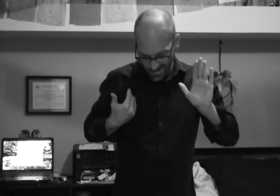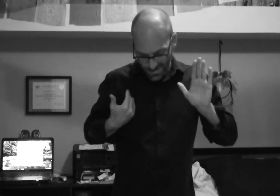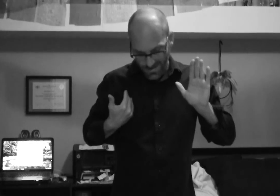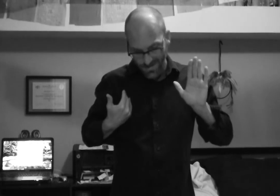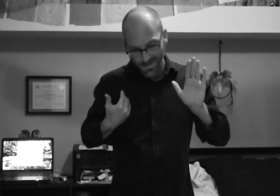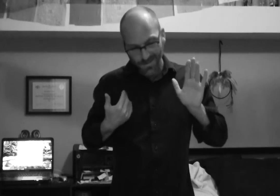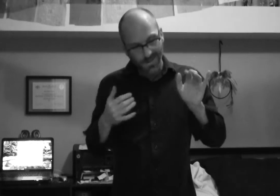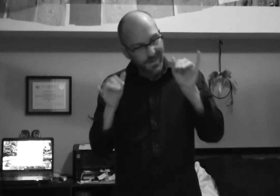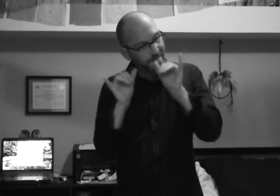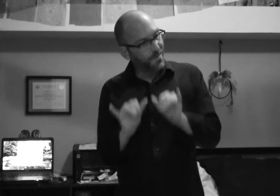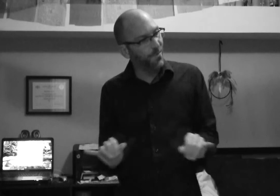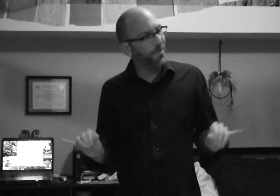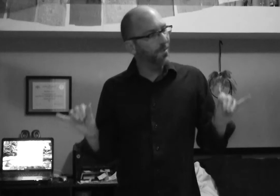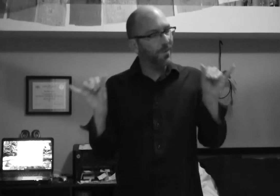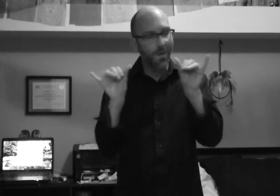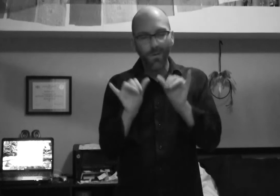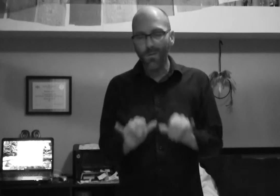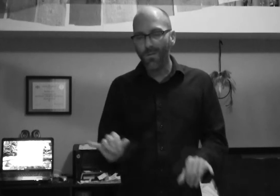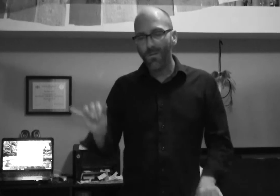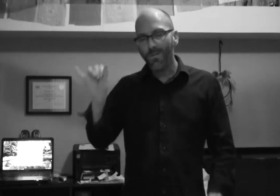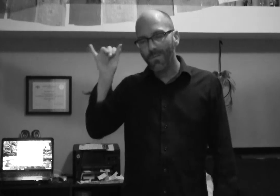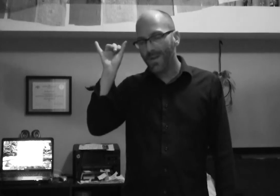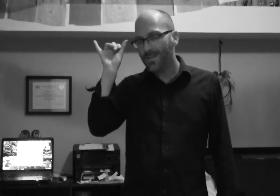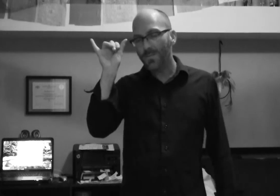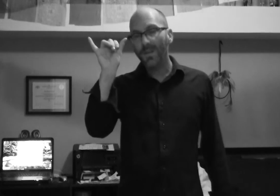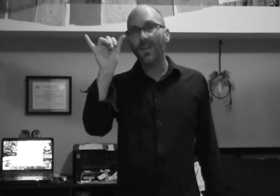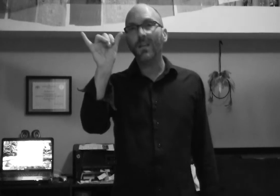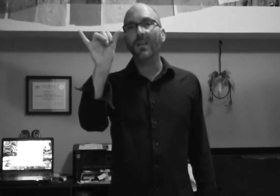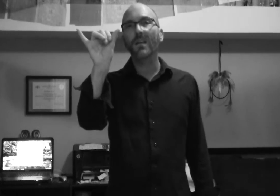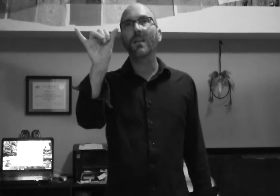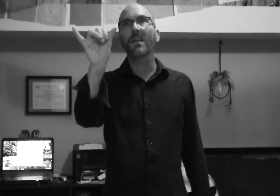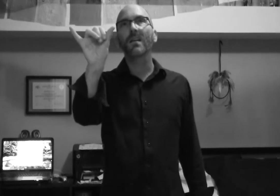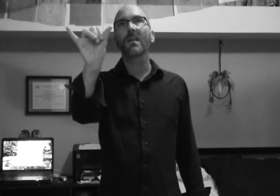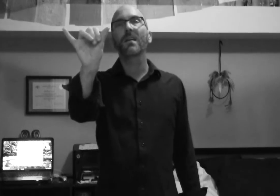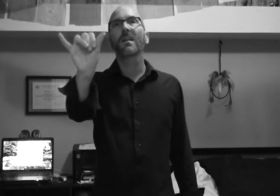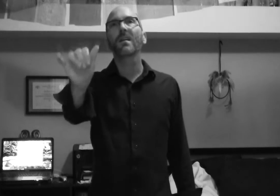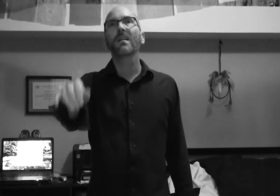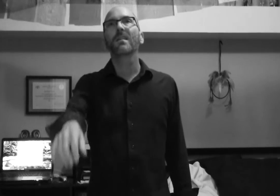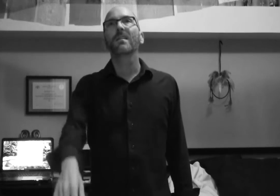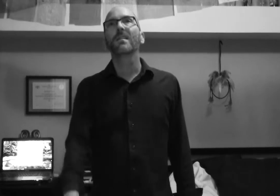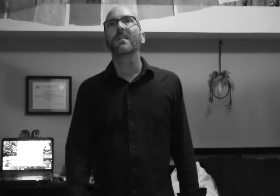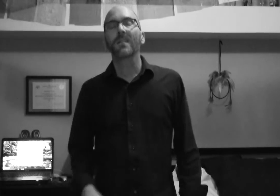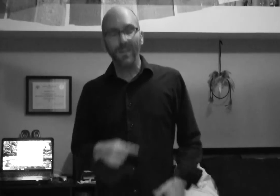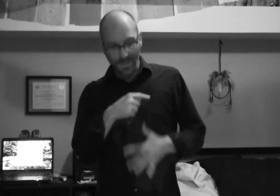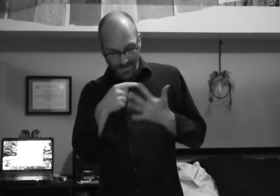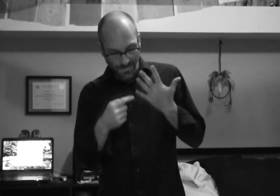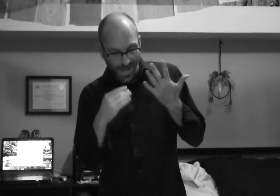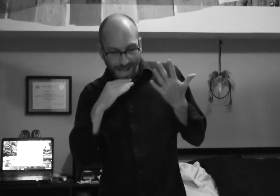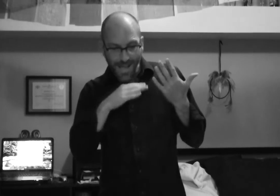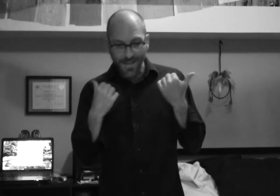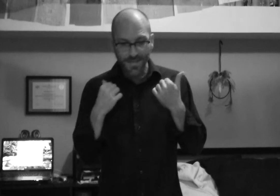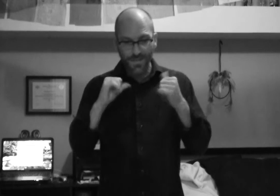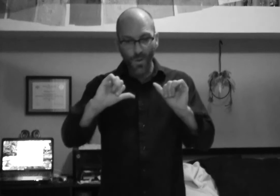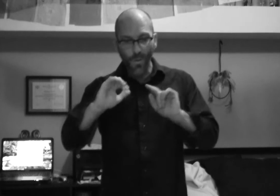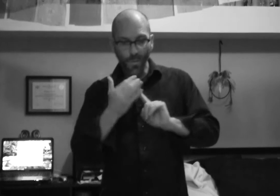is who you'll always be Some lies I told